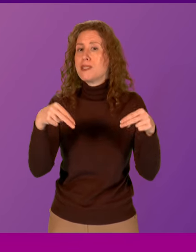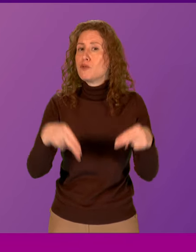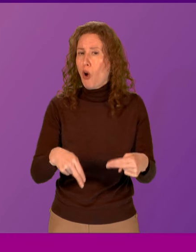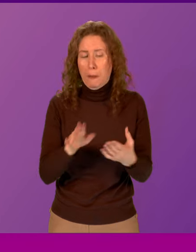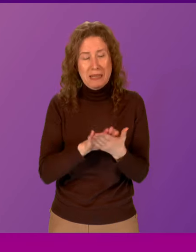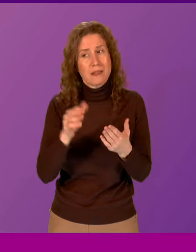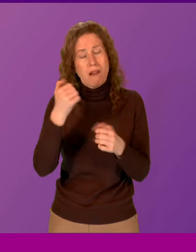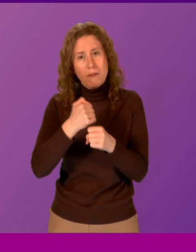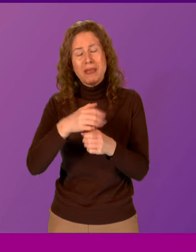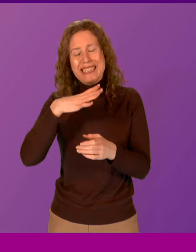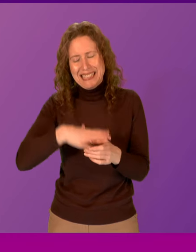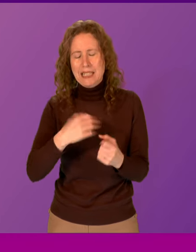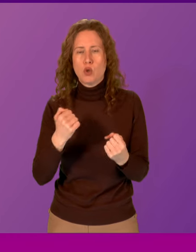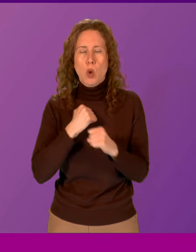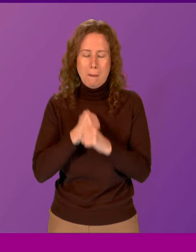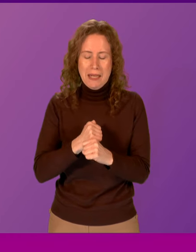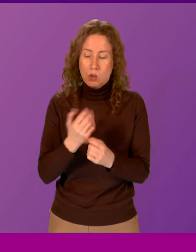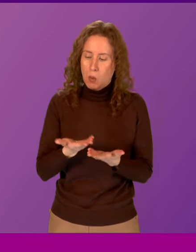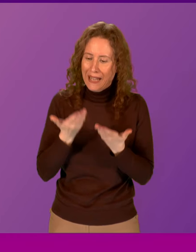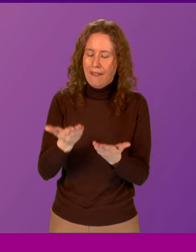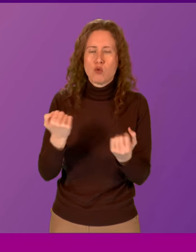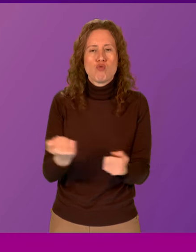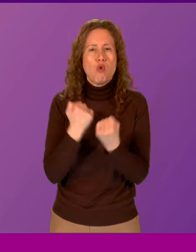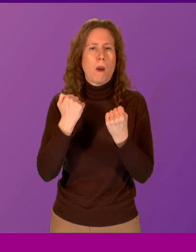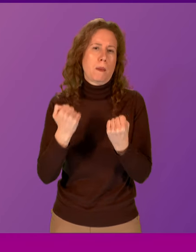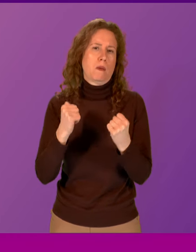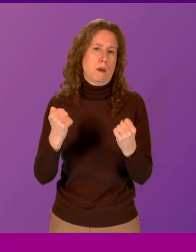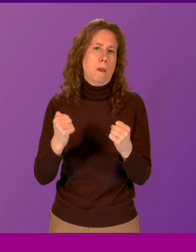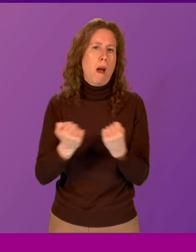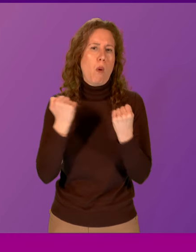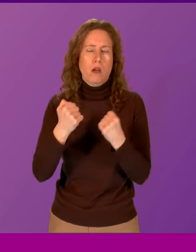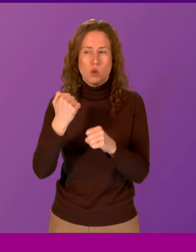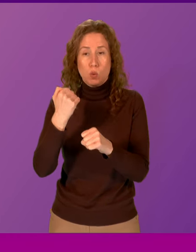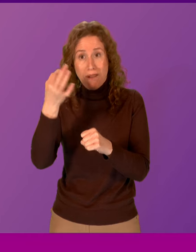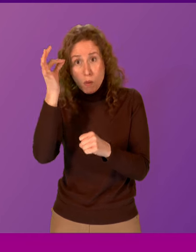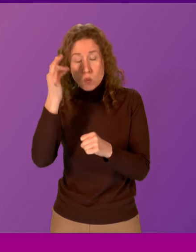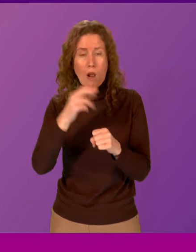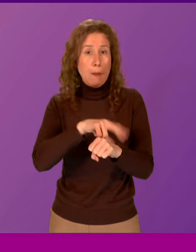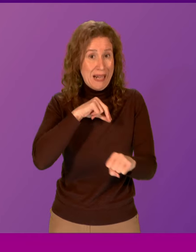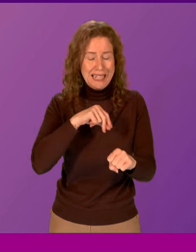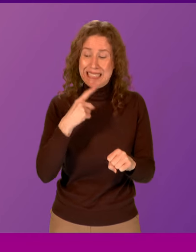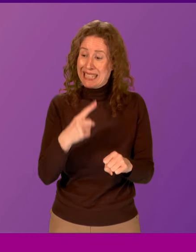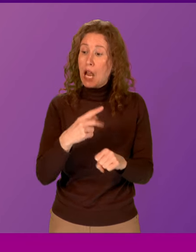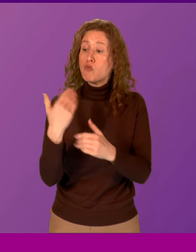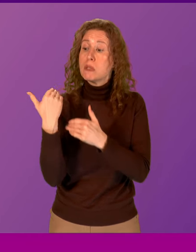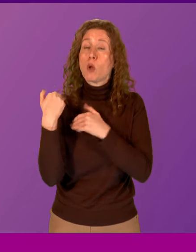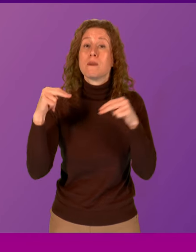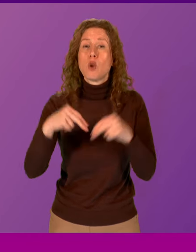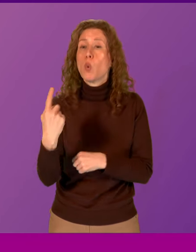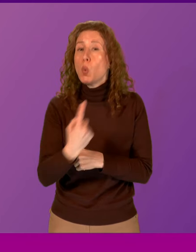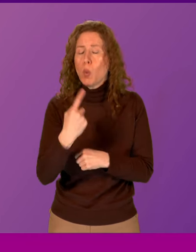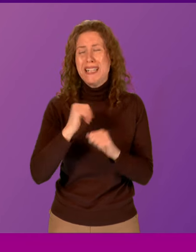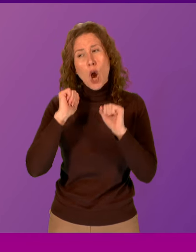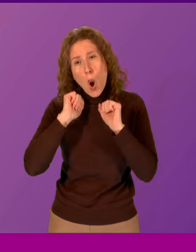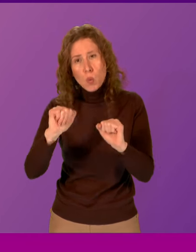government must commit to stronger powers for councils and the police and make it clear that the responsibility for dogs lies with owners and